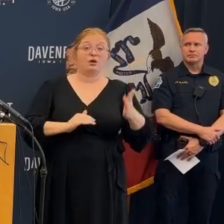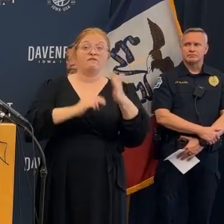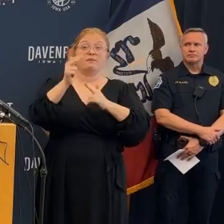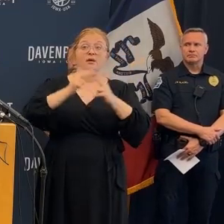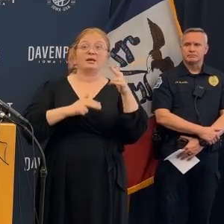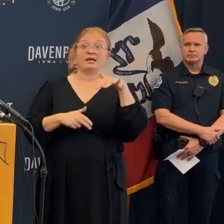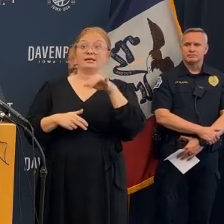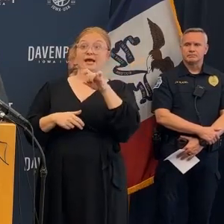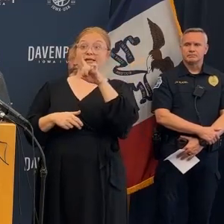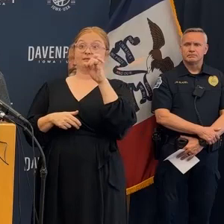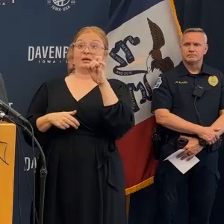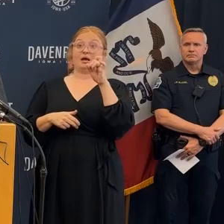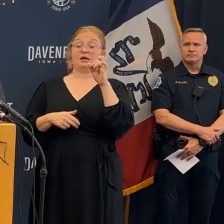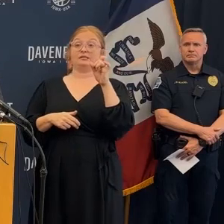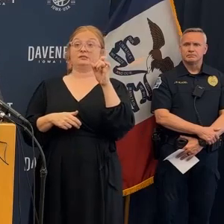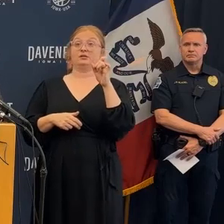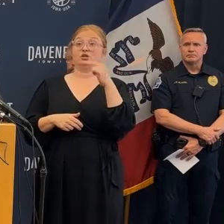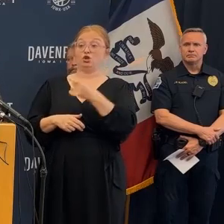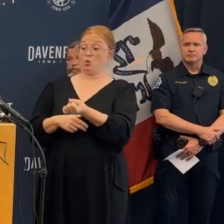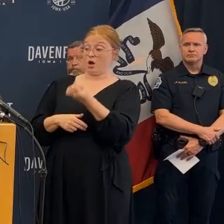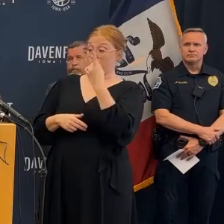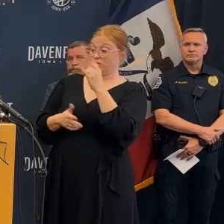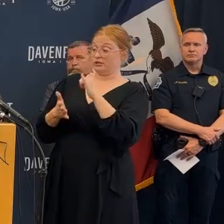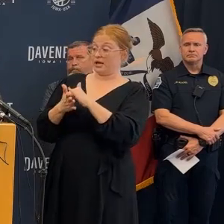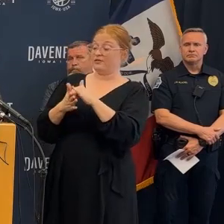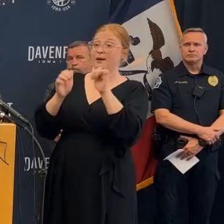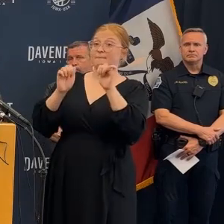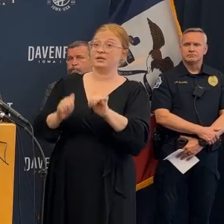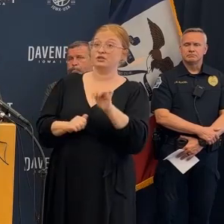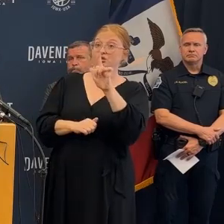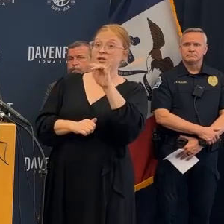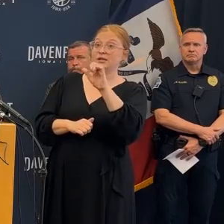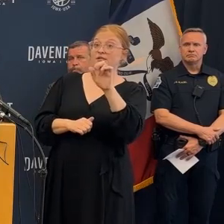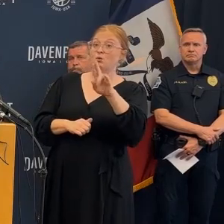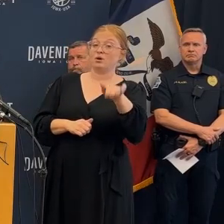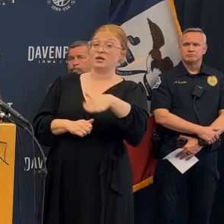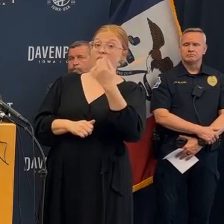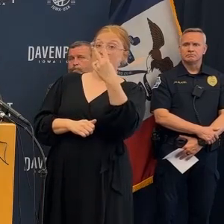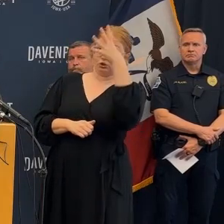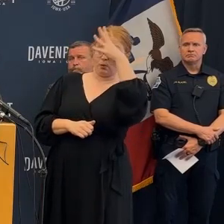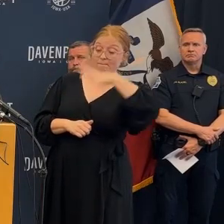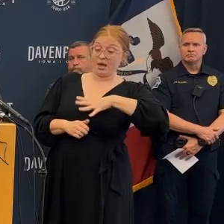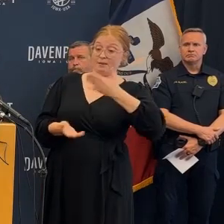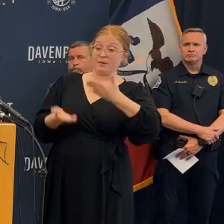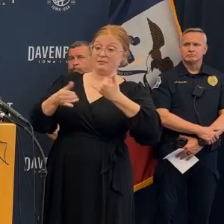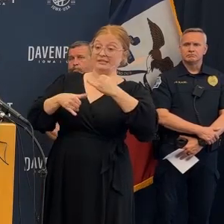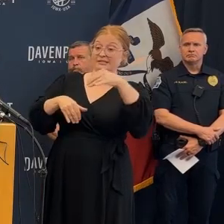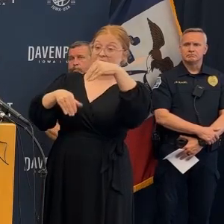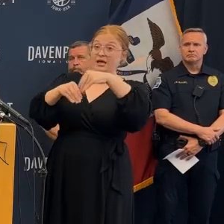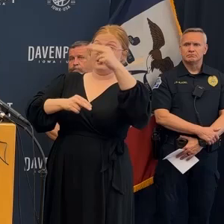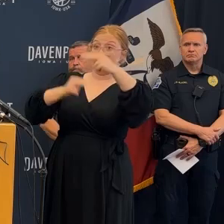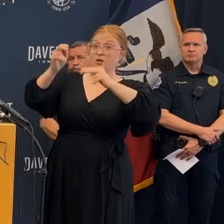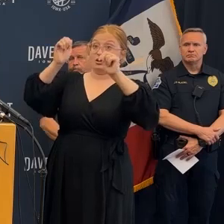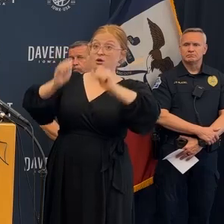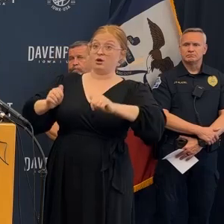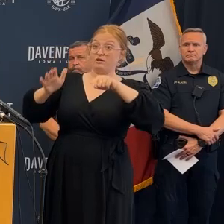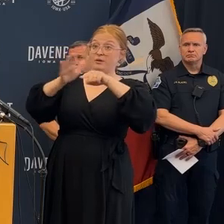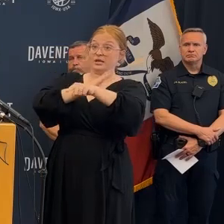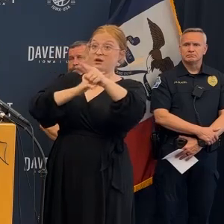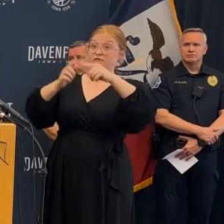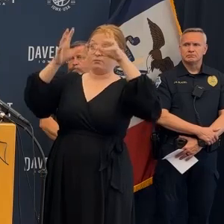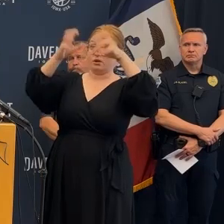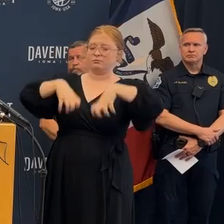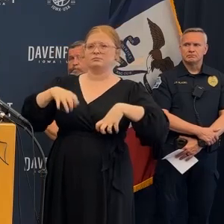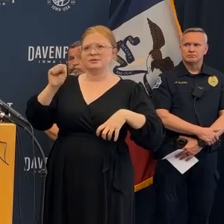time and a date I don't know what that is what made you guys comfortable enough to say in your email that demolition will begin